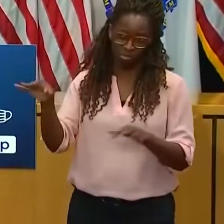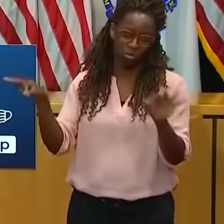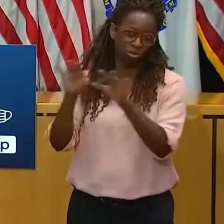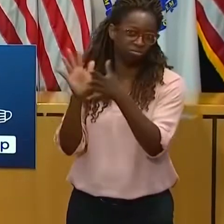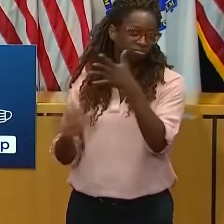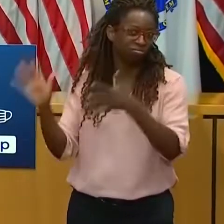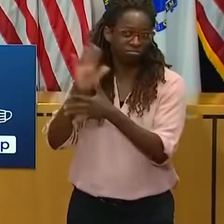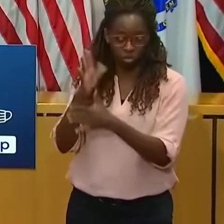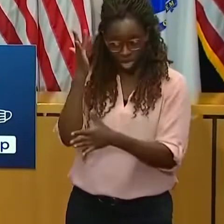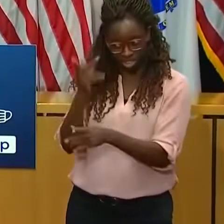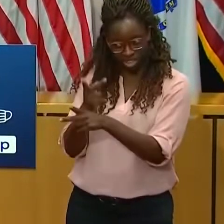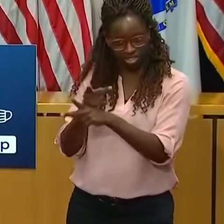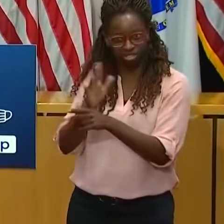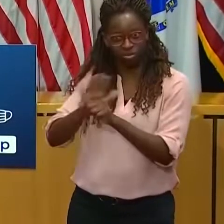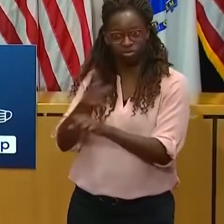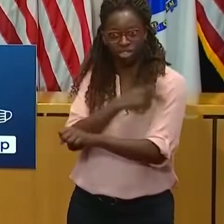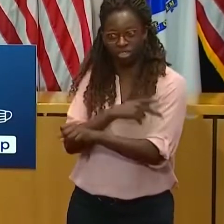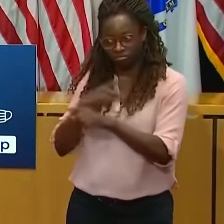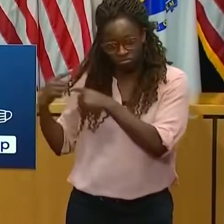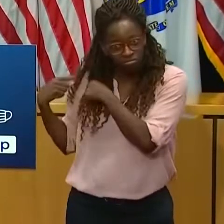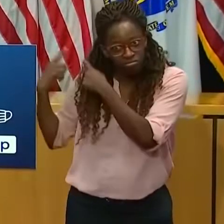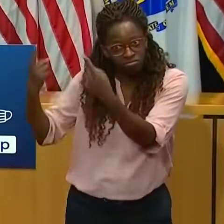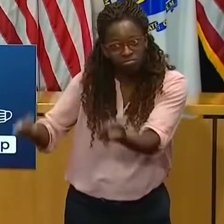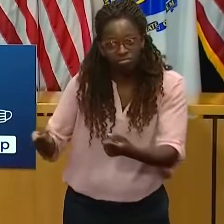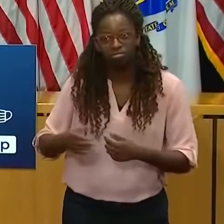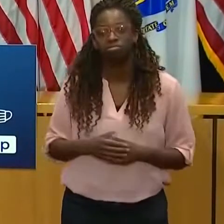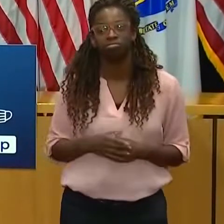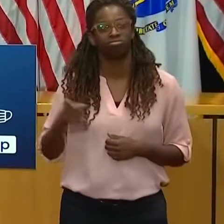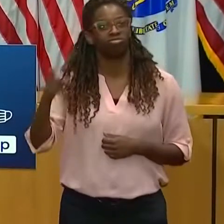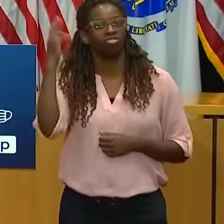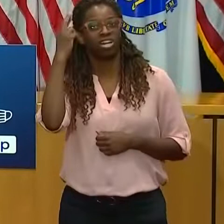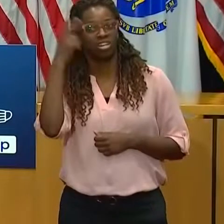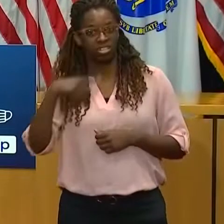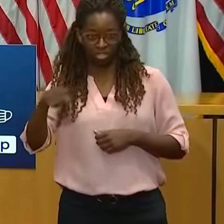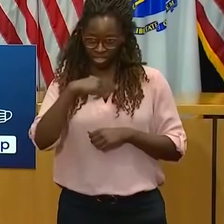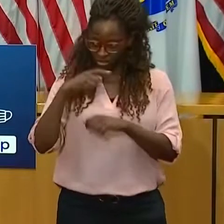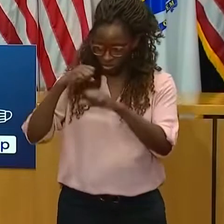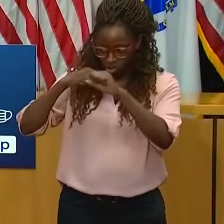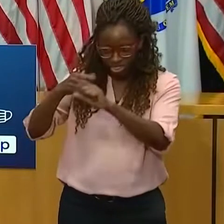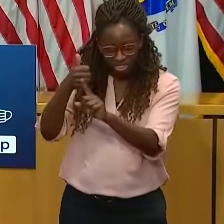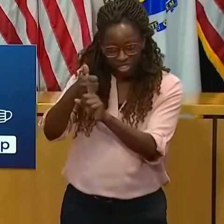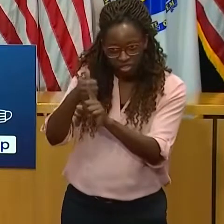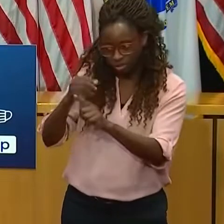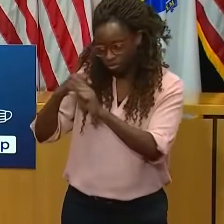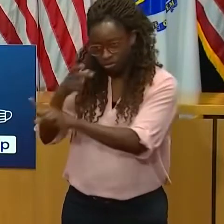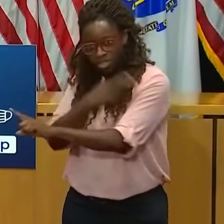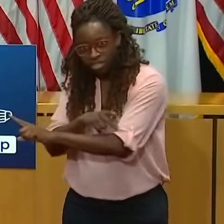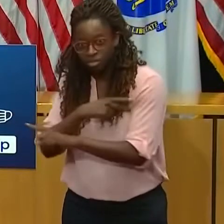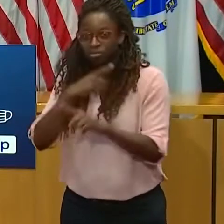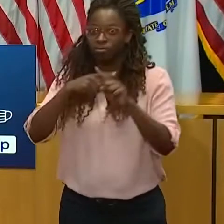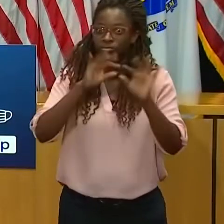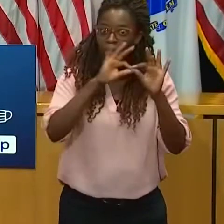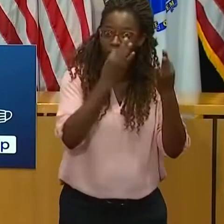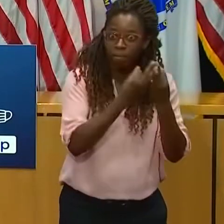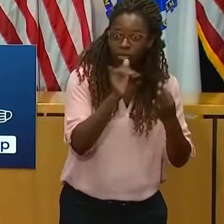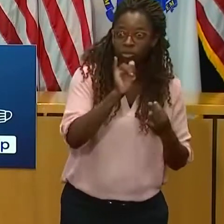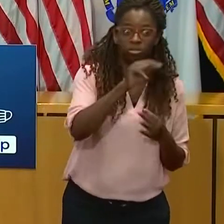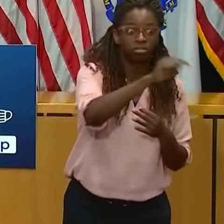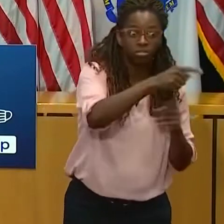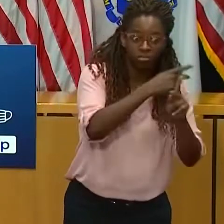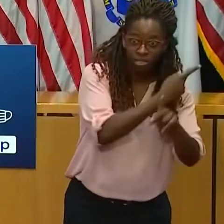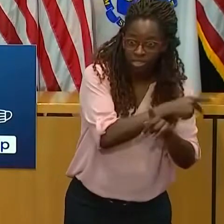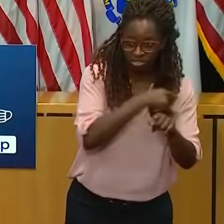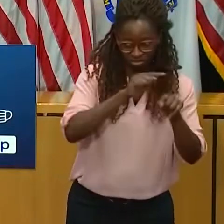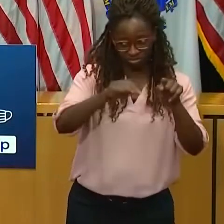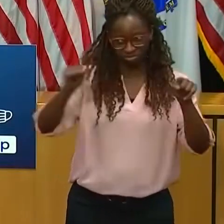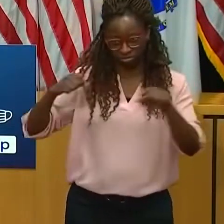are among the first to receive the vaccine. It not only protects them, but it also protects the people that they take care of. It protects their families,